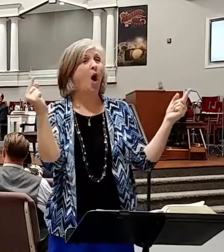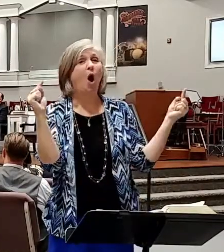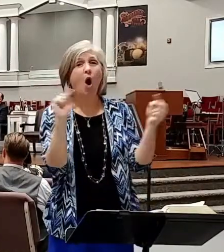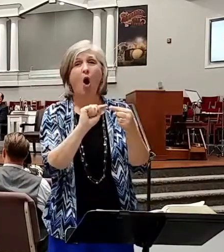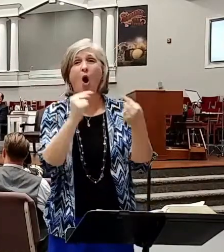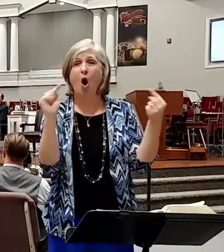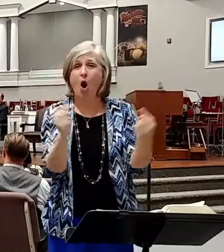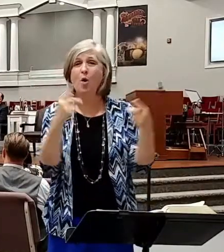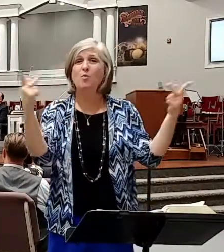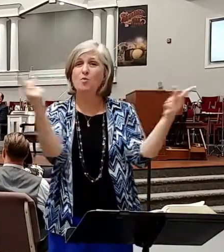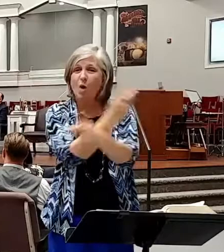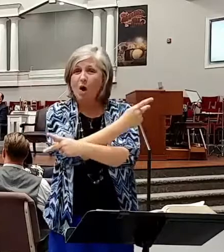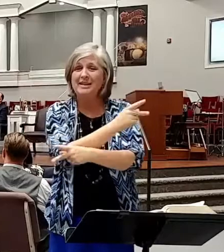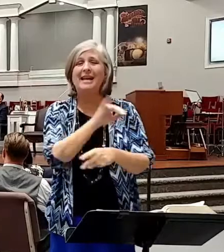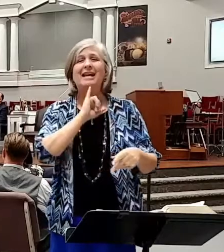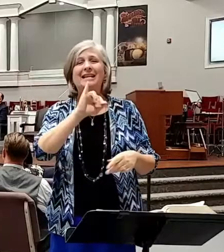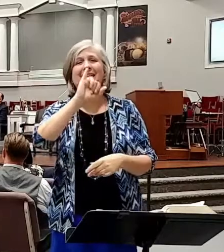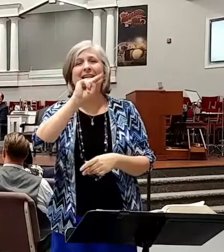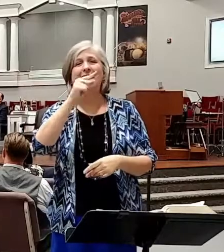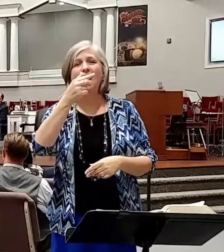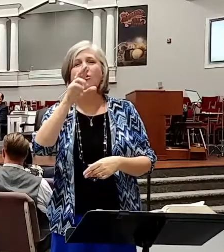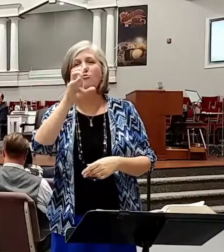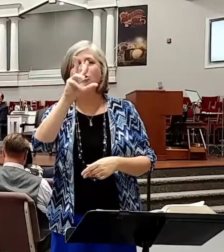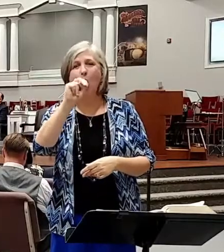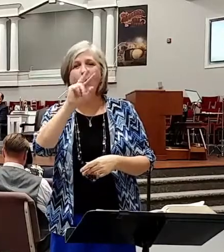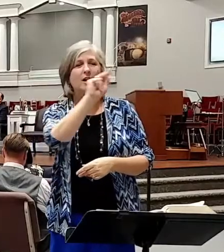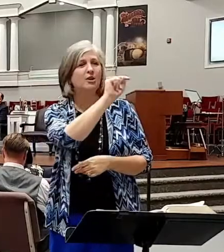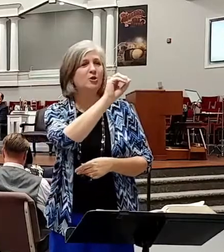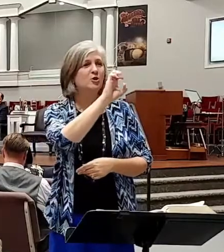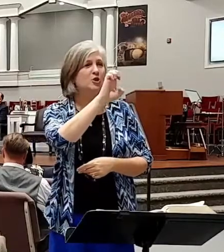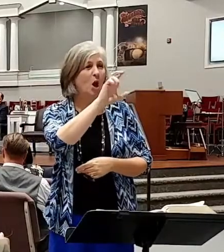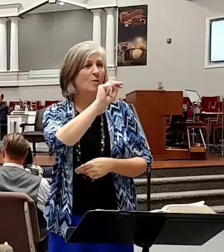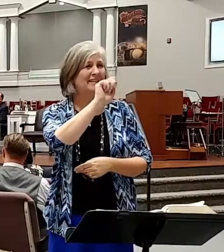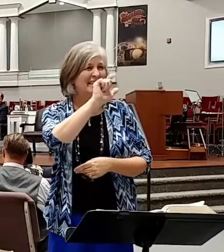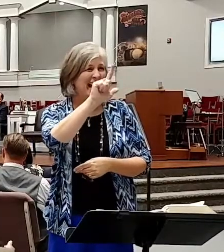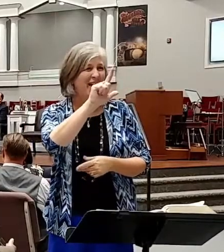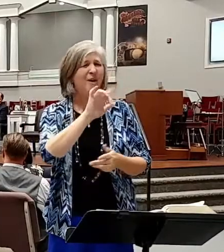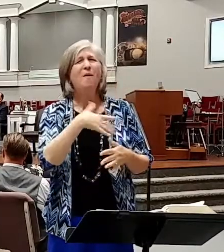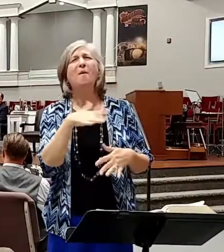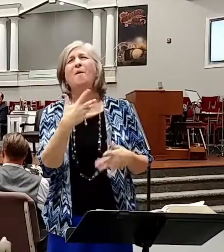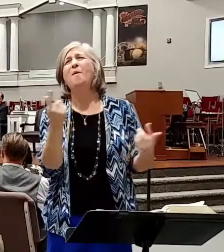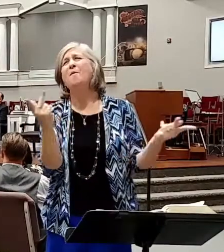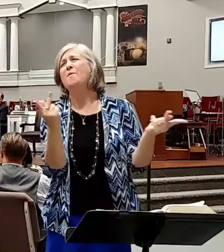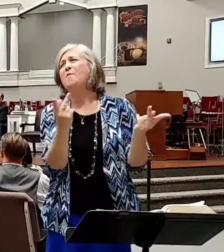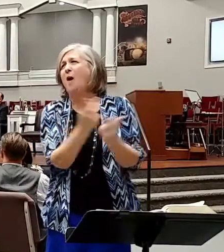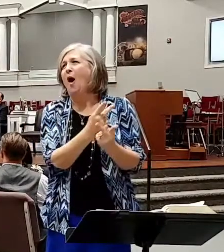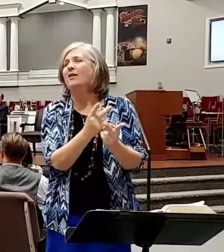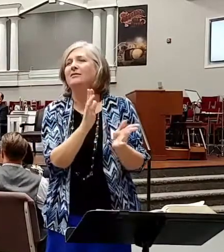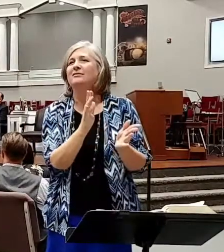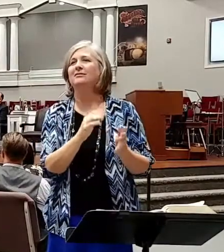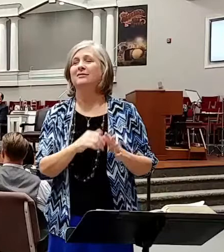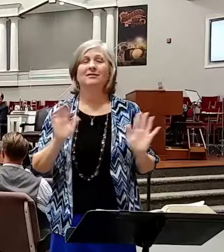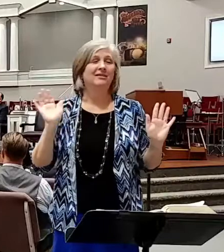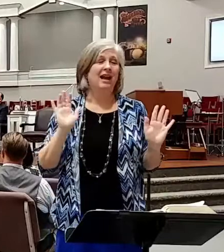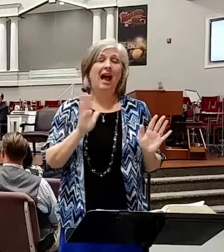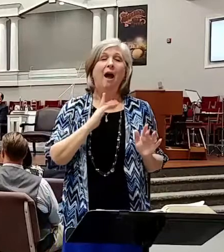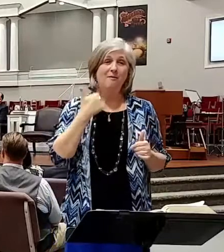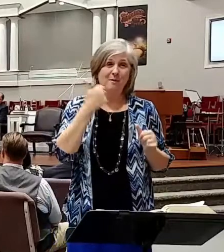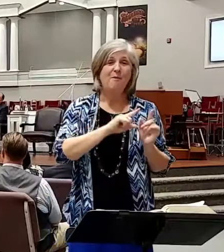ingrown toenail. Can I get amen right there? Anybody ever had an ingrown toenail? Oh my goodness. I remember going to the doctor one time and he had